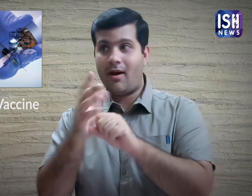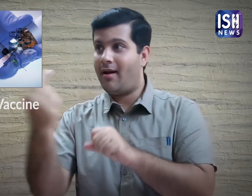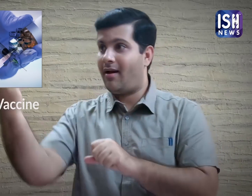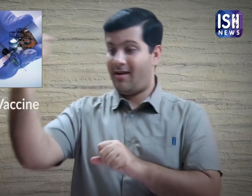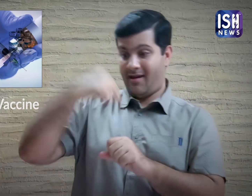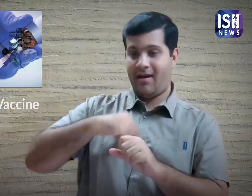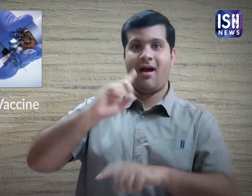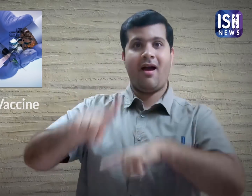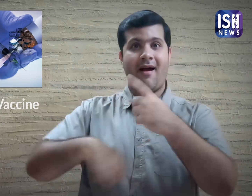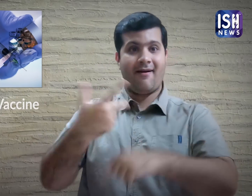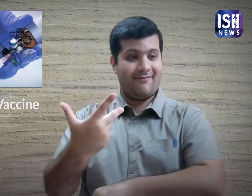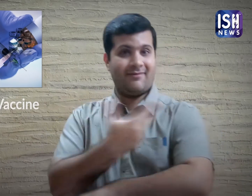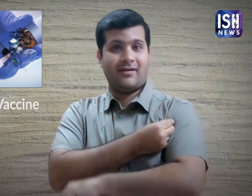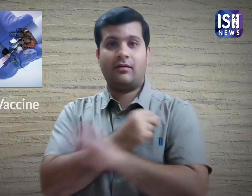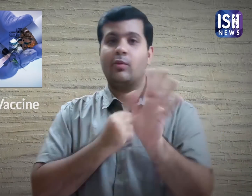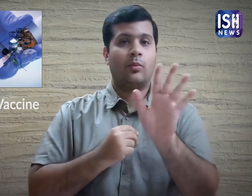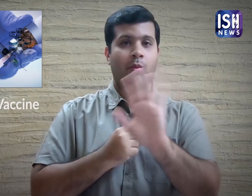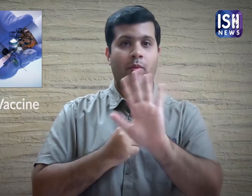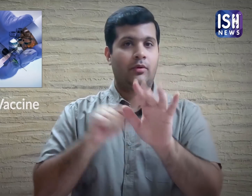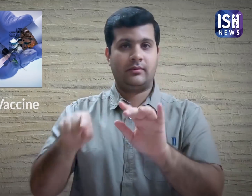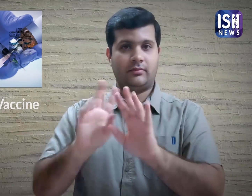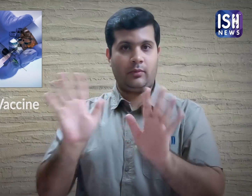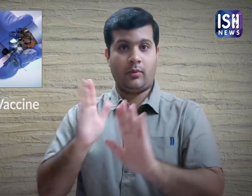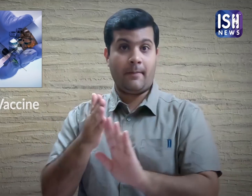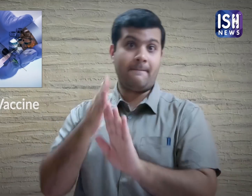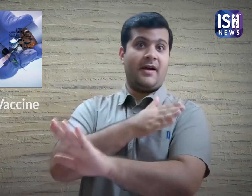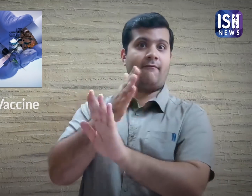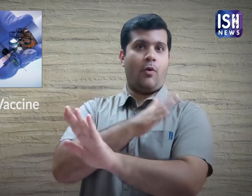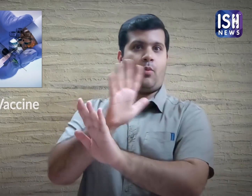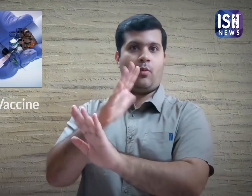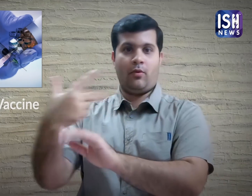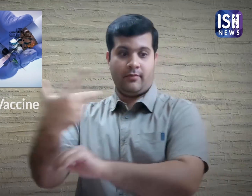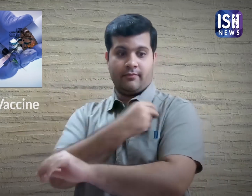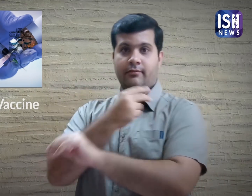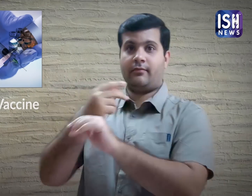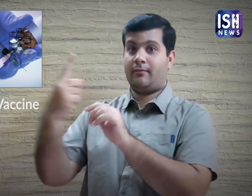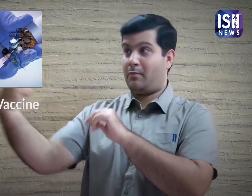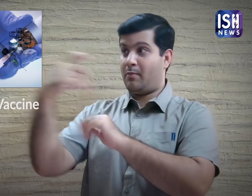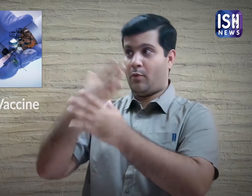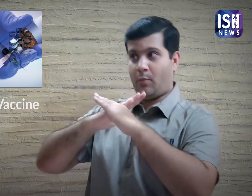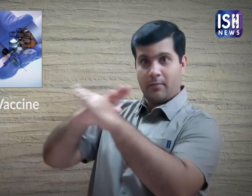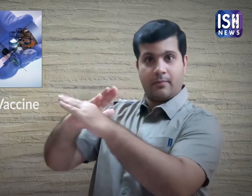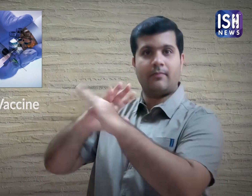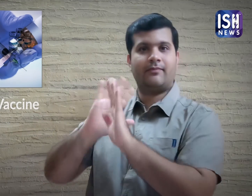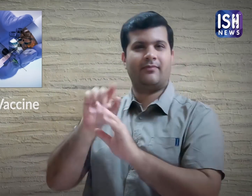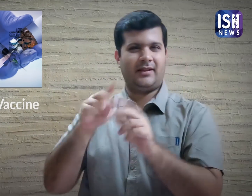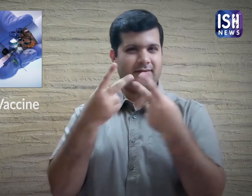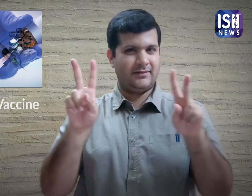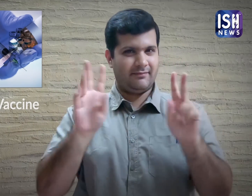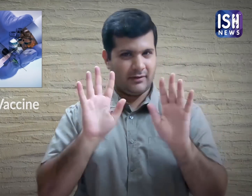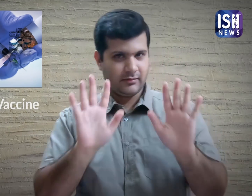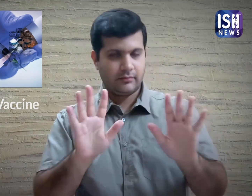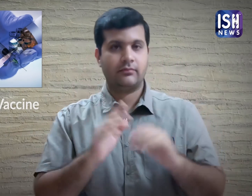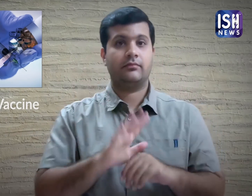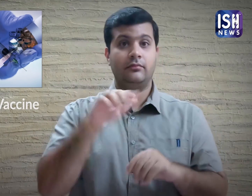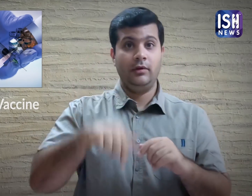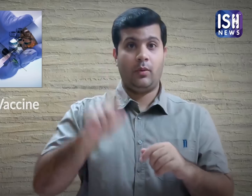You all may think that the vaccine may help to treat COVID-19 but it will prevent people from contracting the virus.